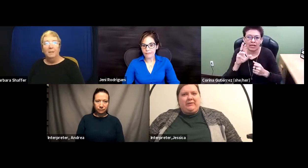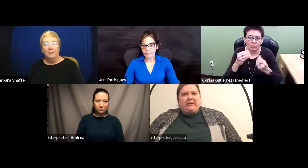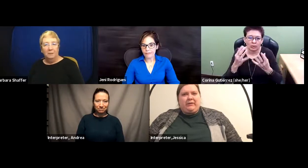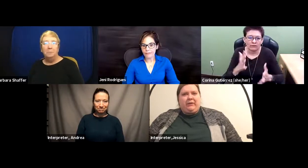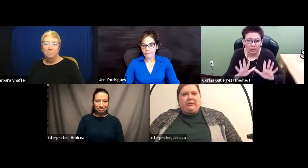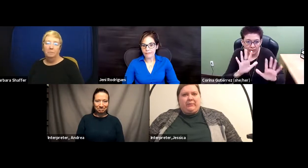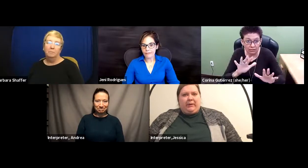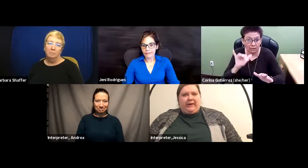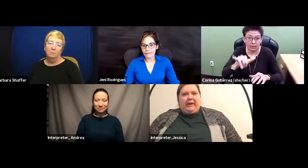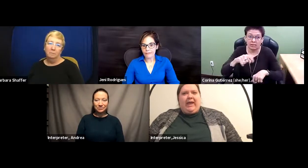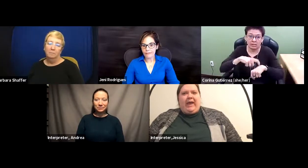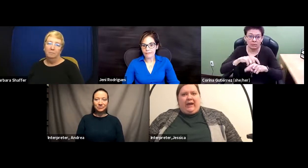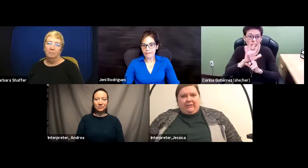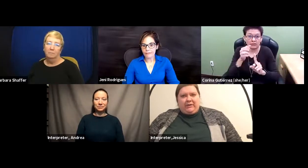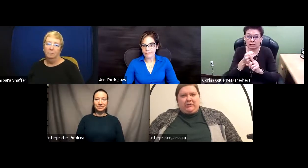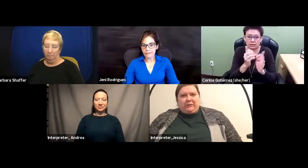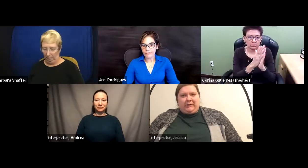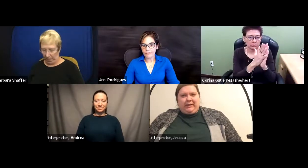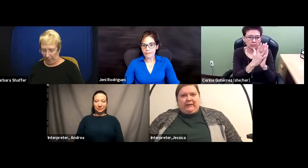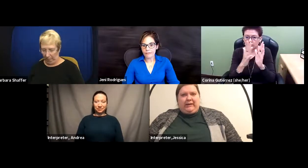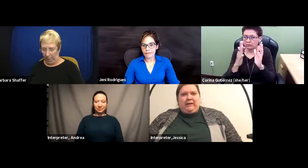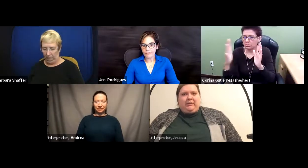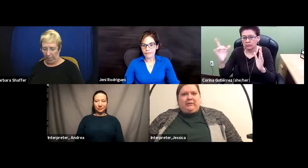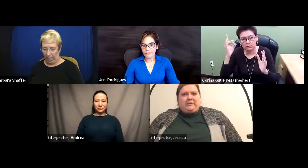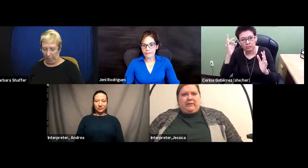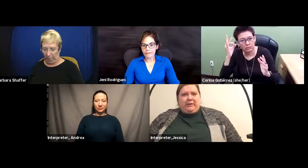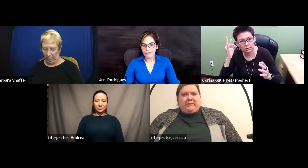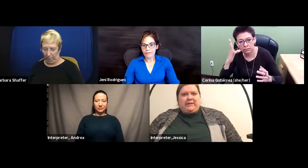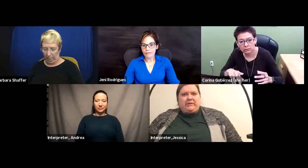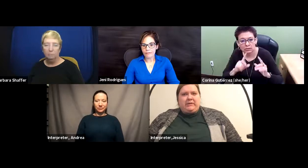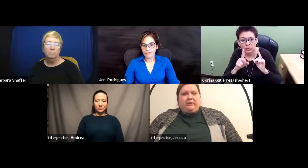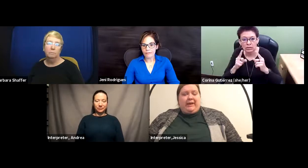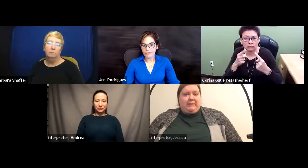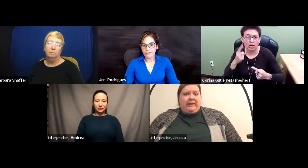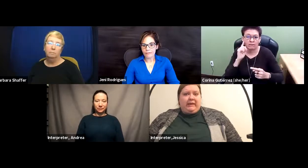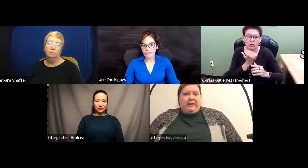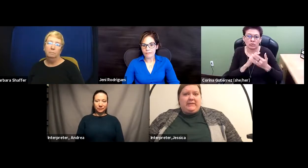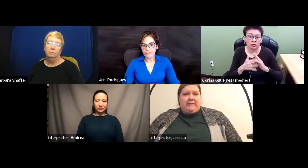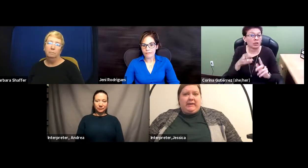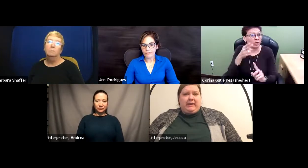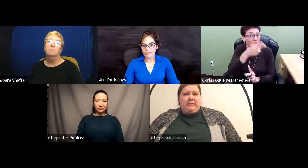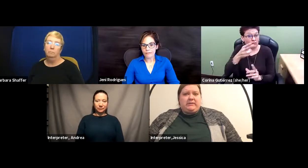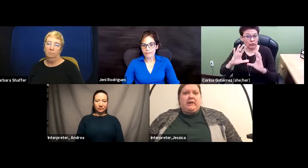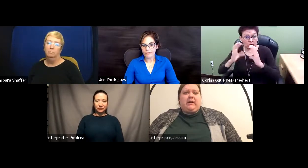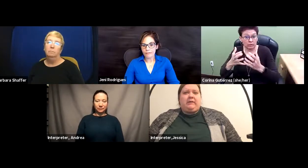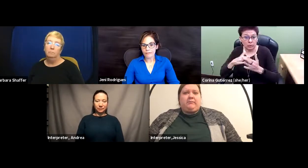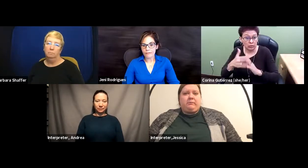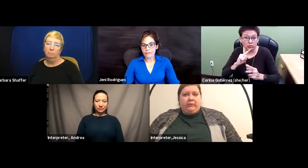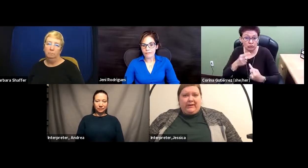to include a third party of an interpreter in those appointments. At the beginning of the pandemic, it was a great